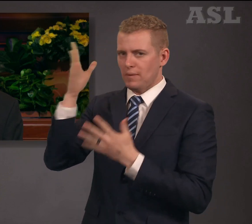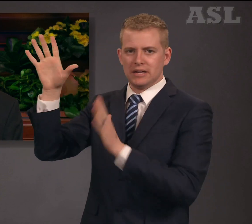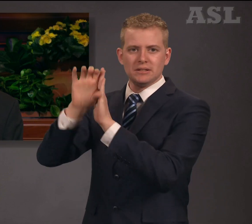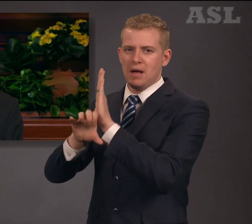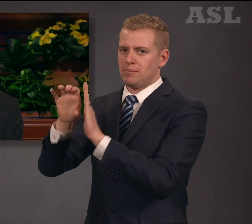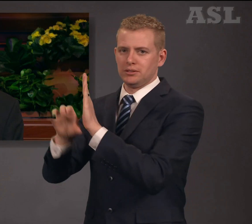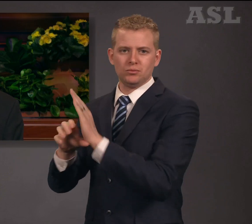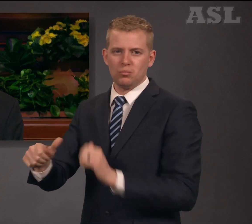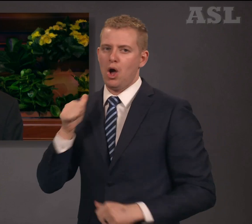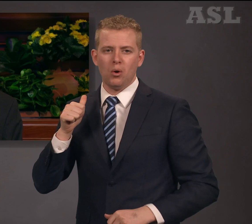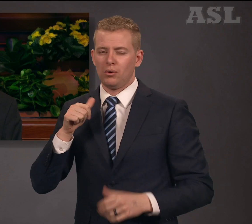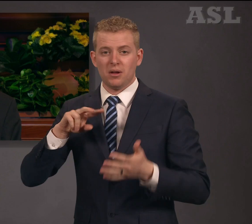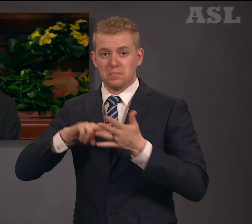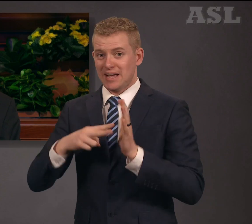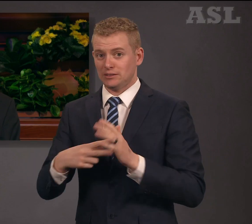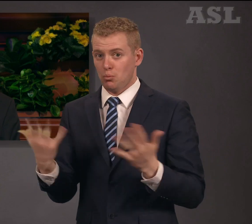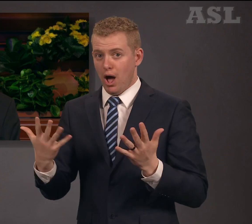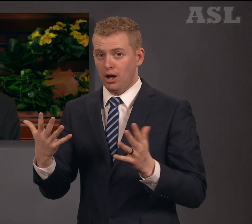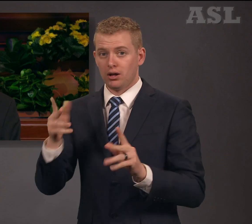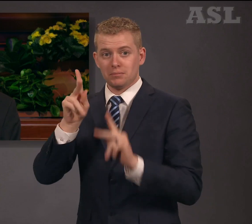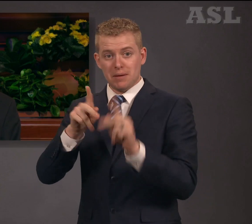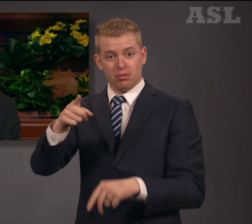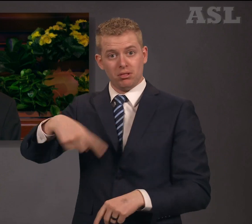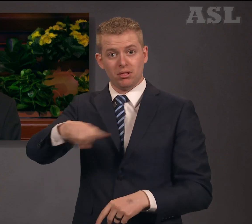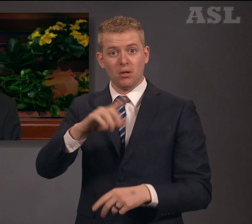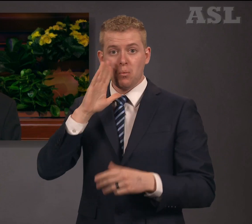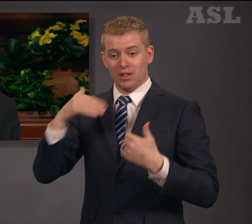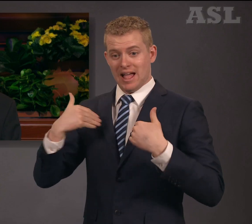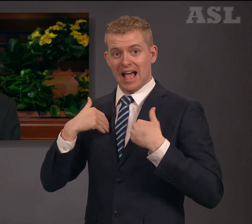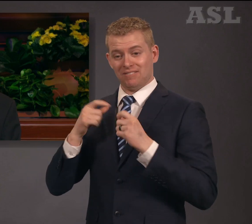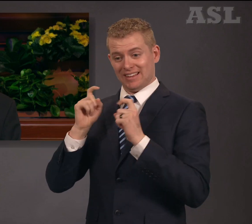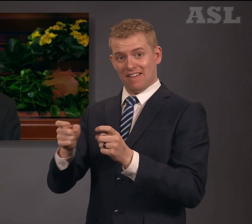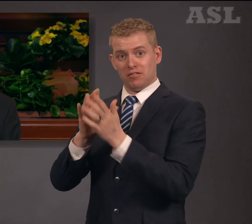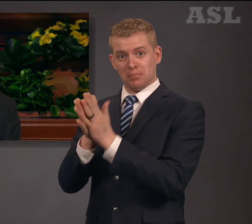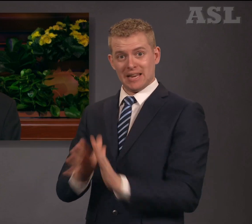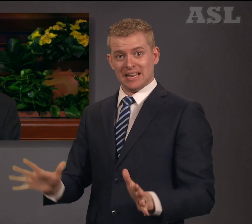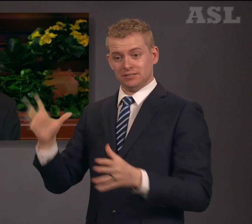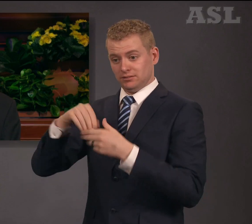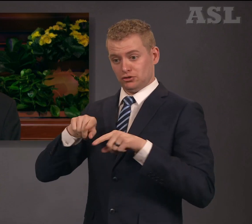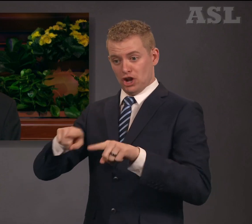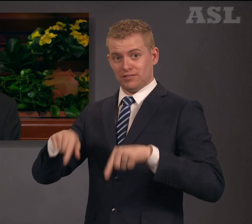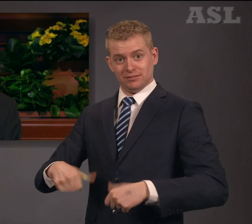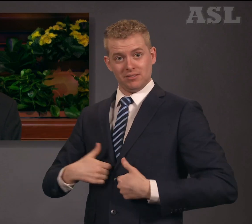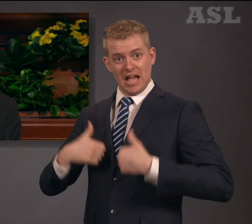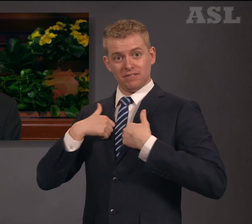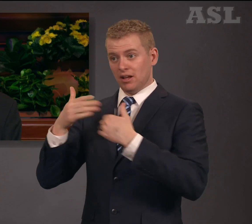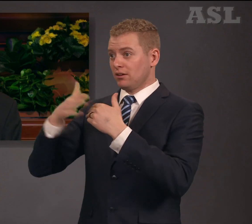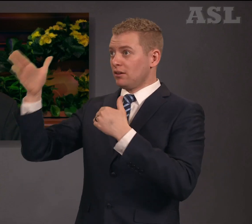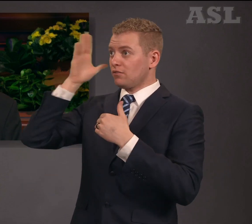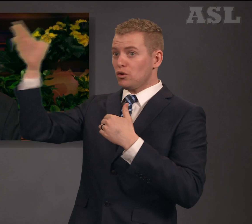gift of peace in this life and in the world to come.